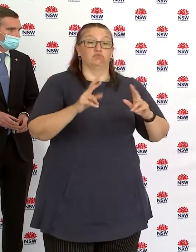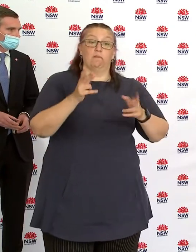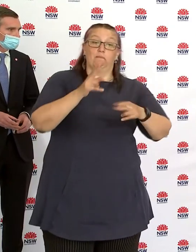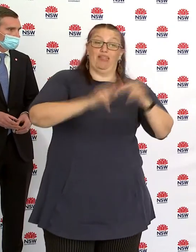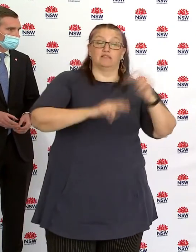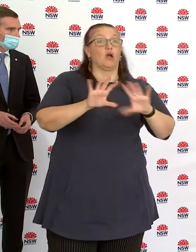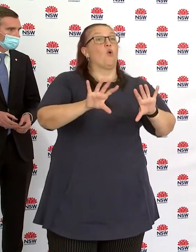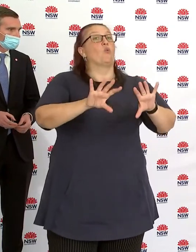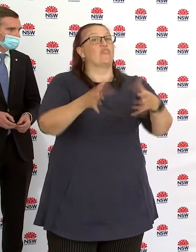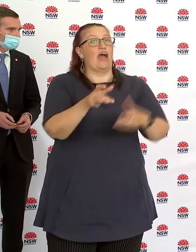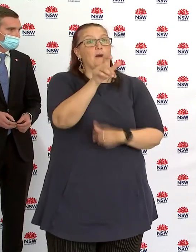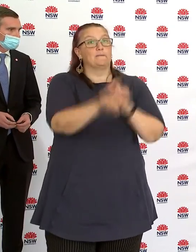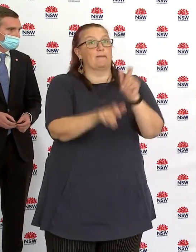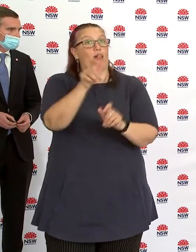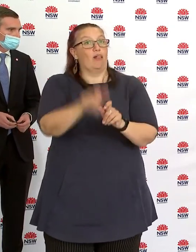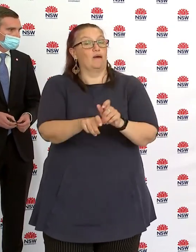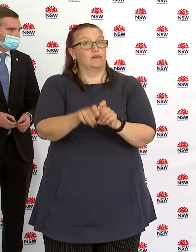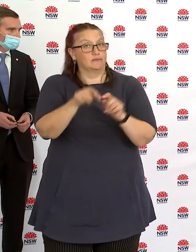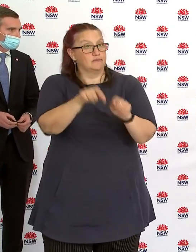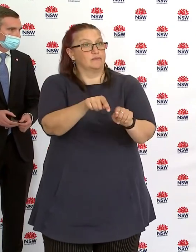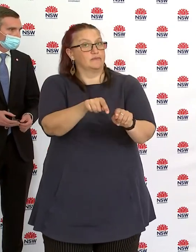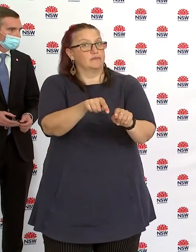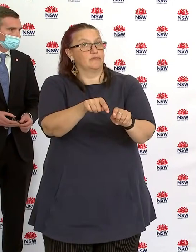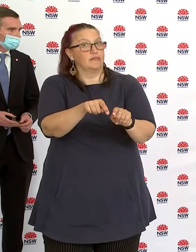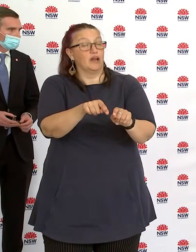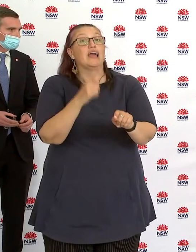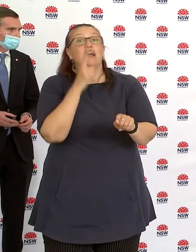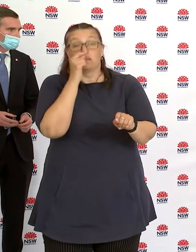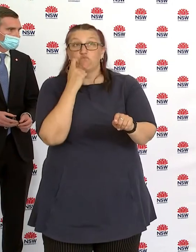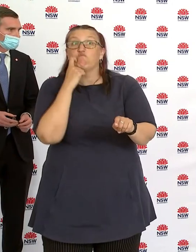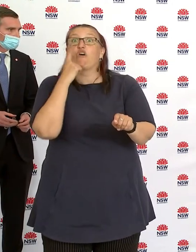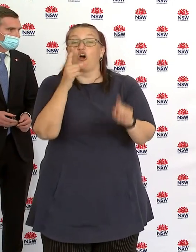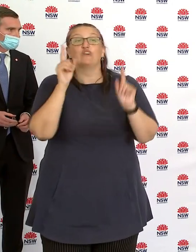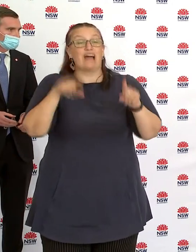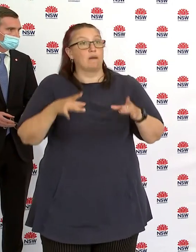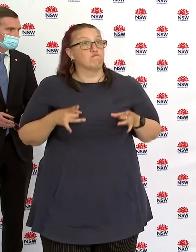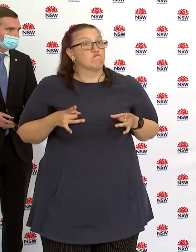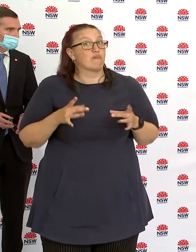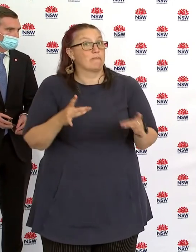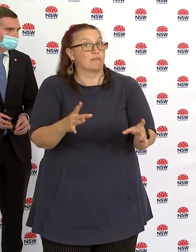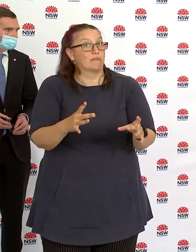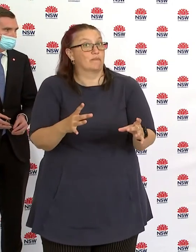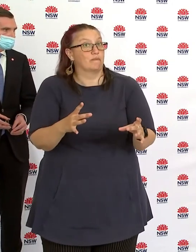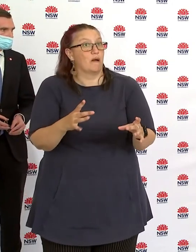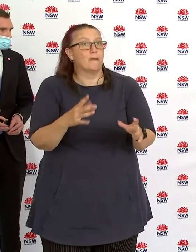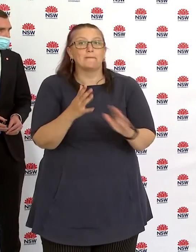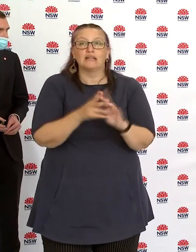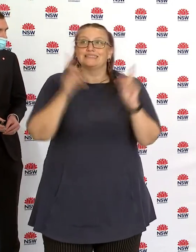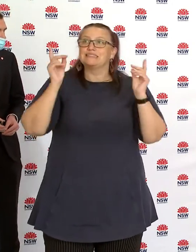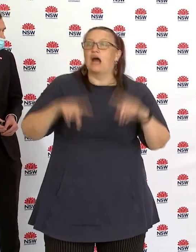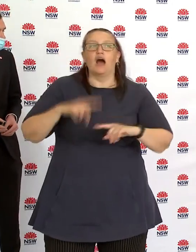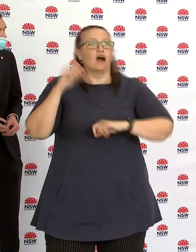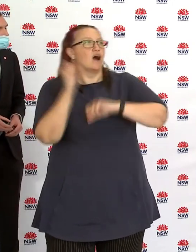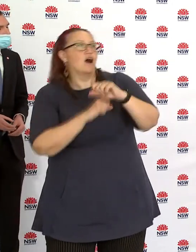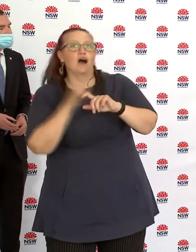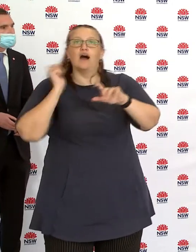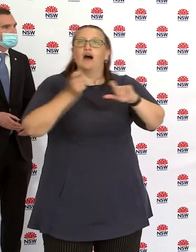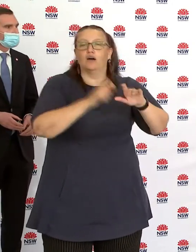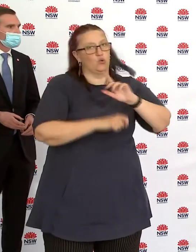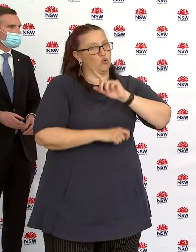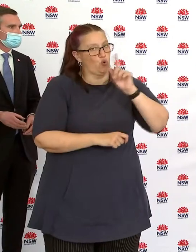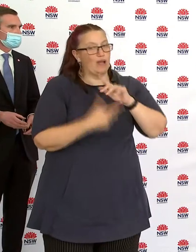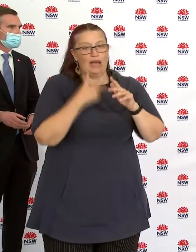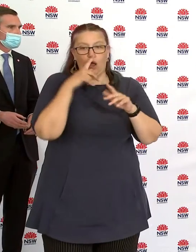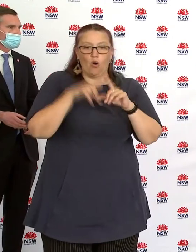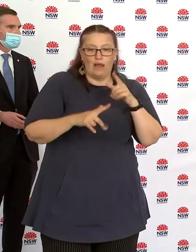that they may return to site tomorrow onwards, in relation to prep works. Now these are basic works, getting your machinery, maintenance